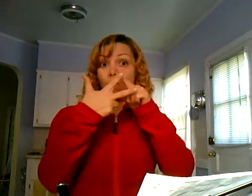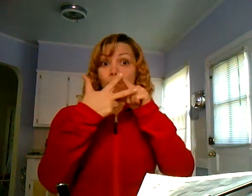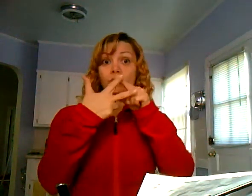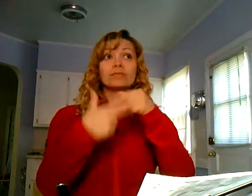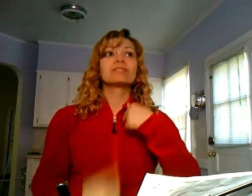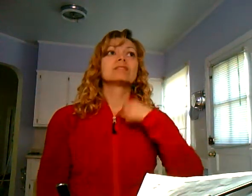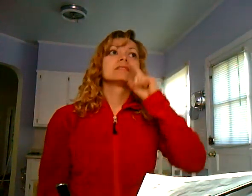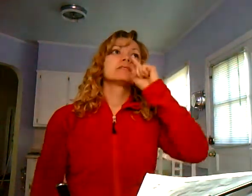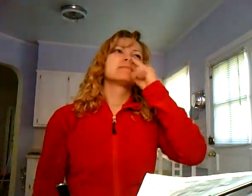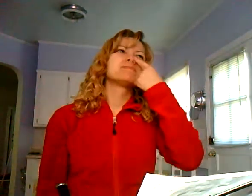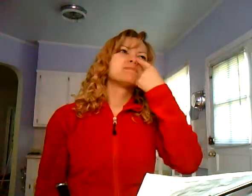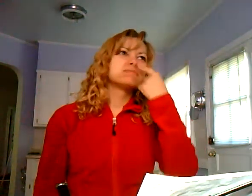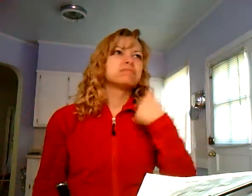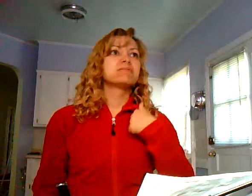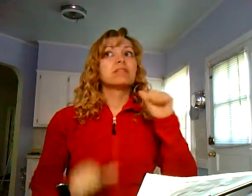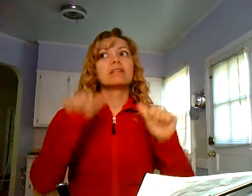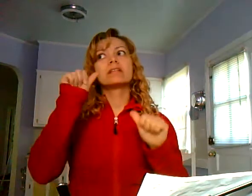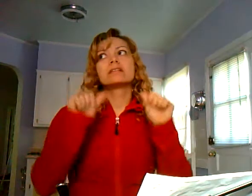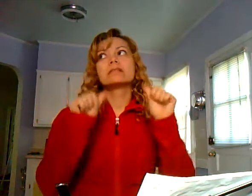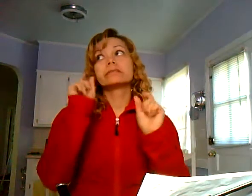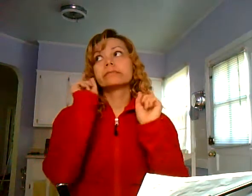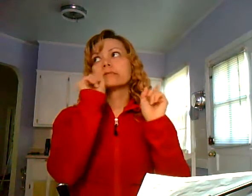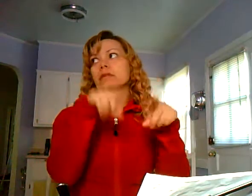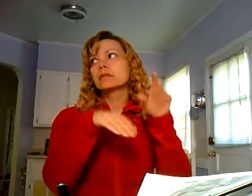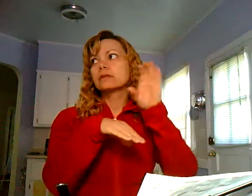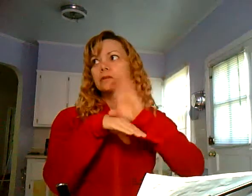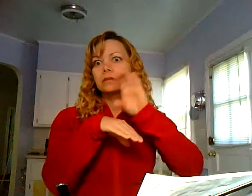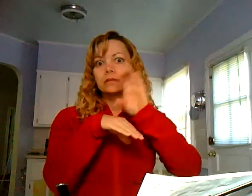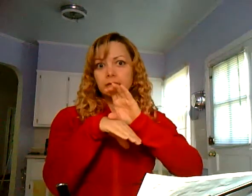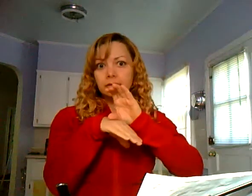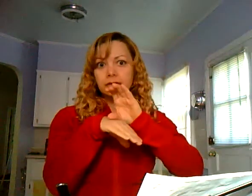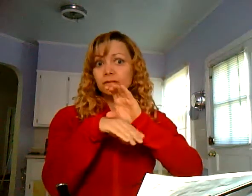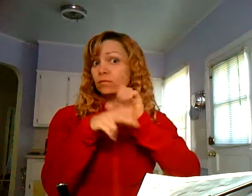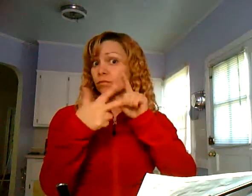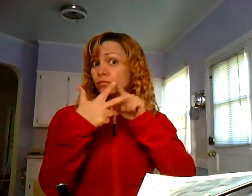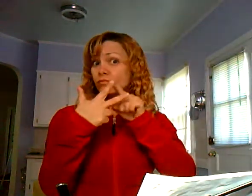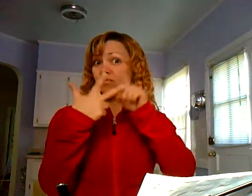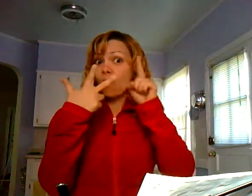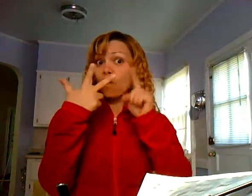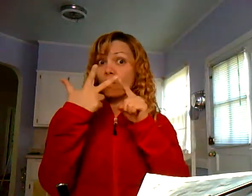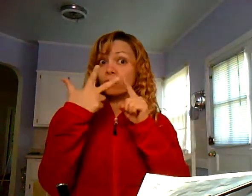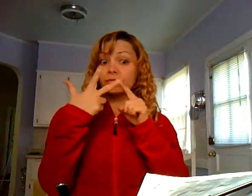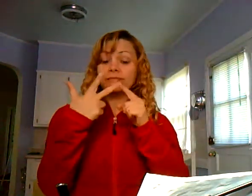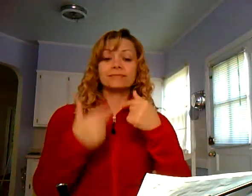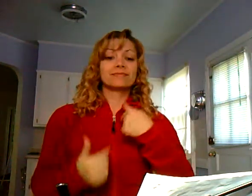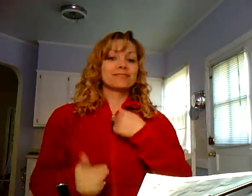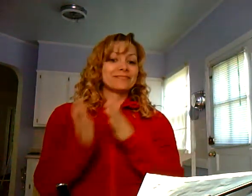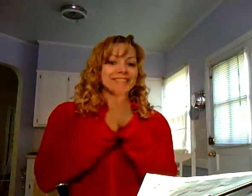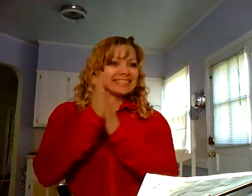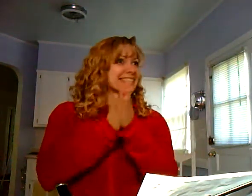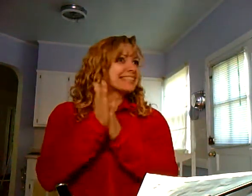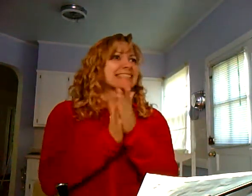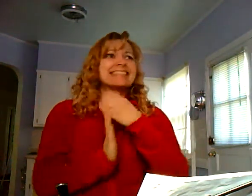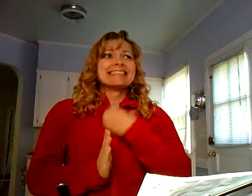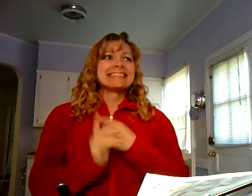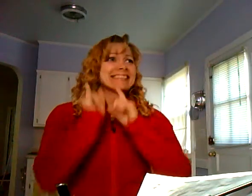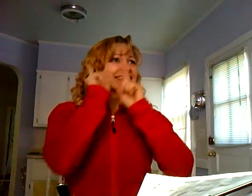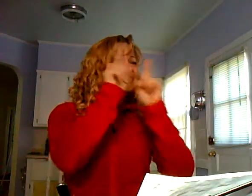Oh, I don't want to go again. Maybe number two, you're bored. You're doubtful about whether you want to meet with the church. Or number three, you're very